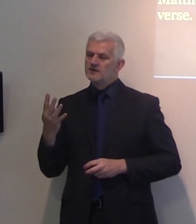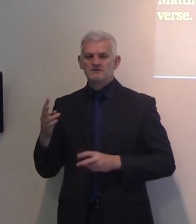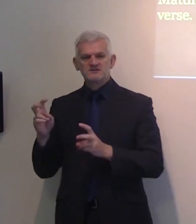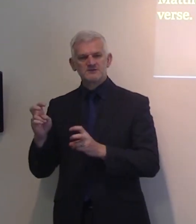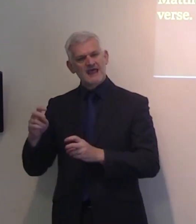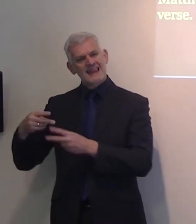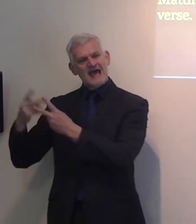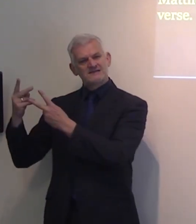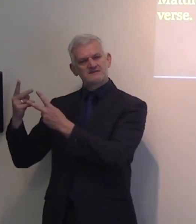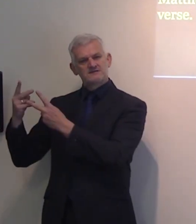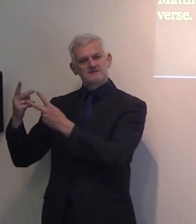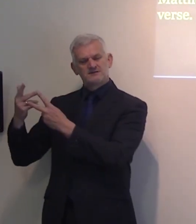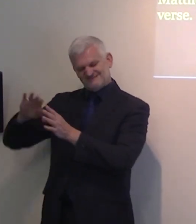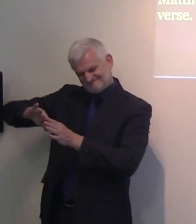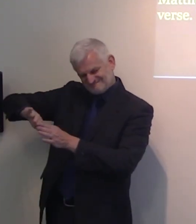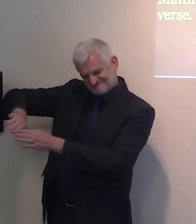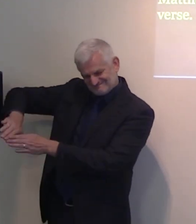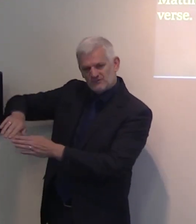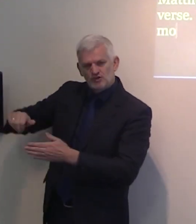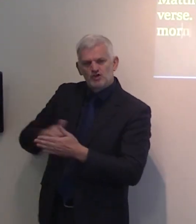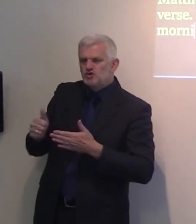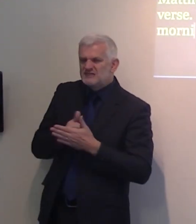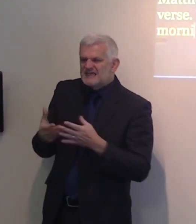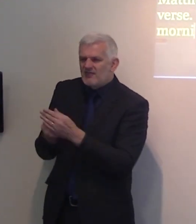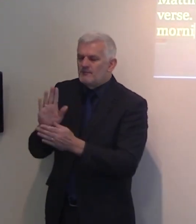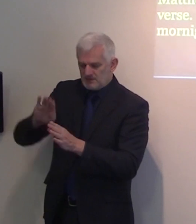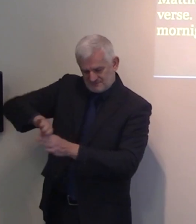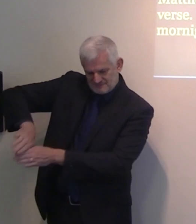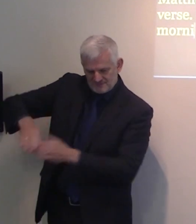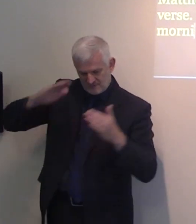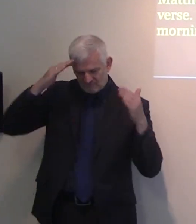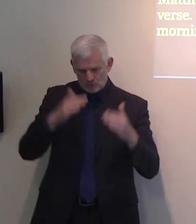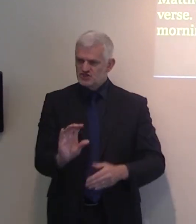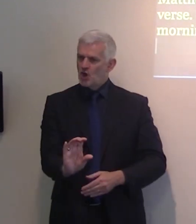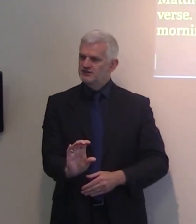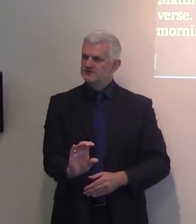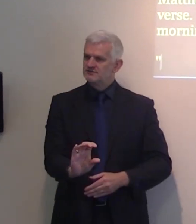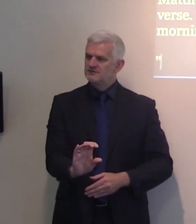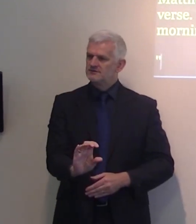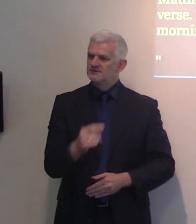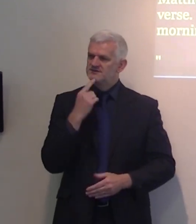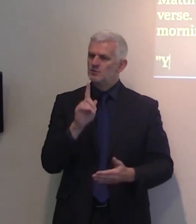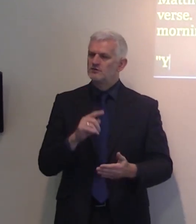13. Matthew 5, verse 13. Jesus speaking. Ye are the salt of the earth.